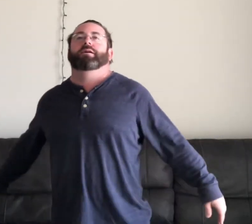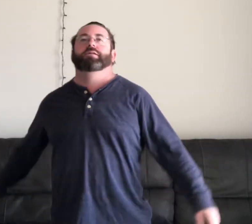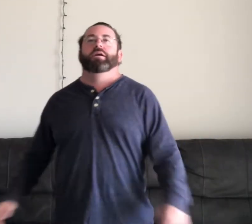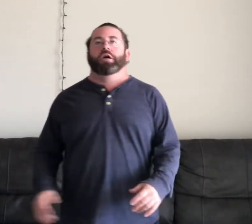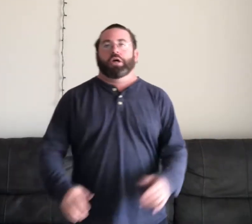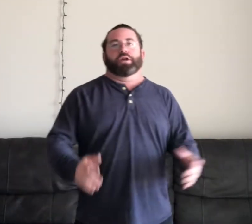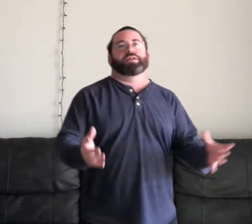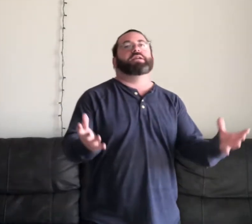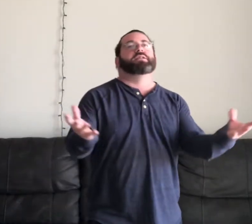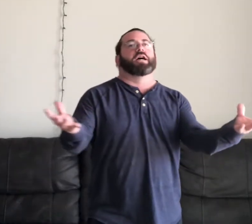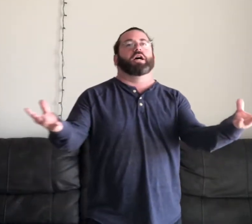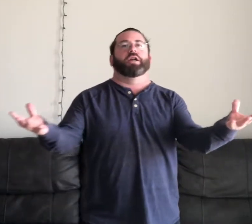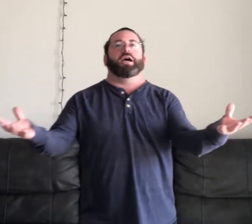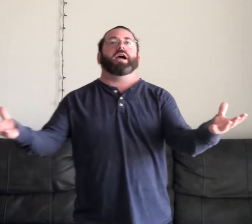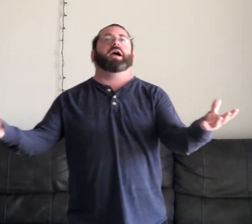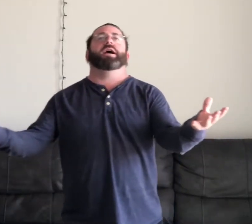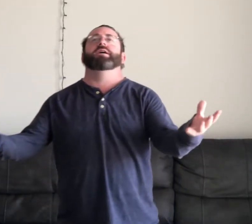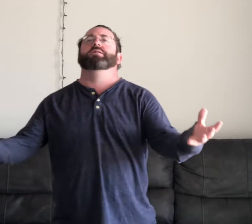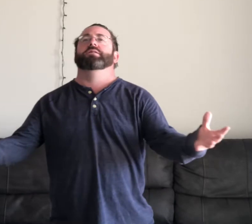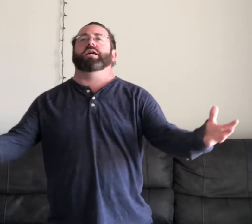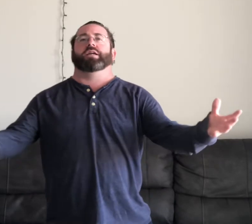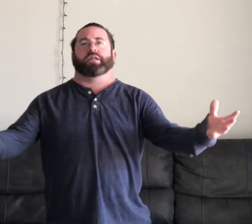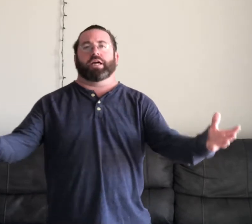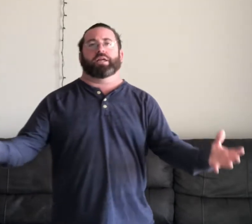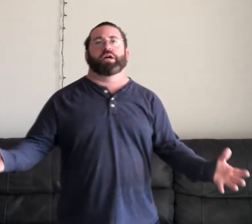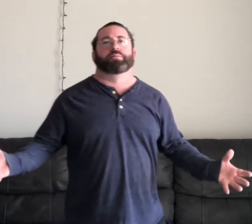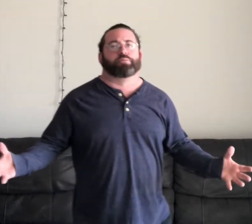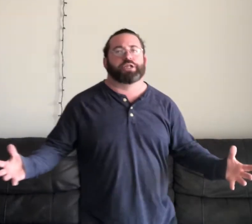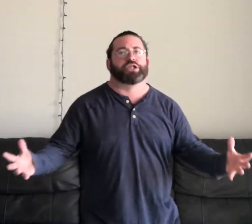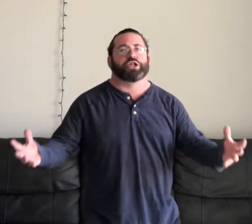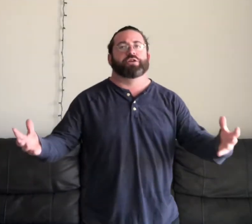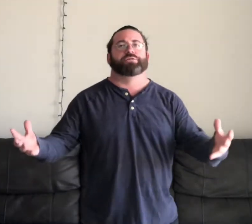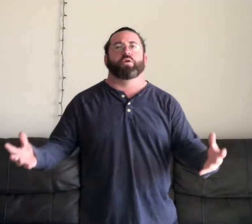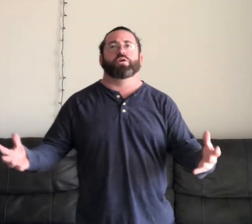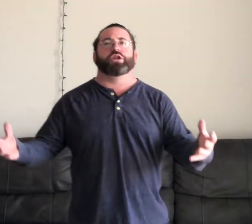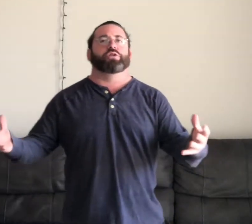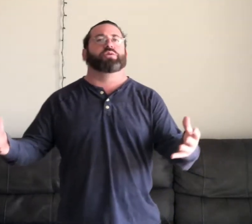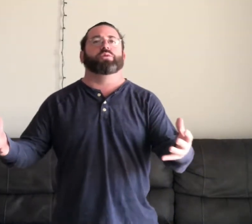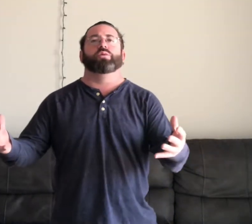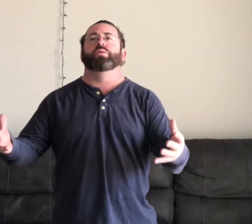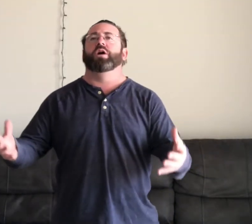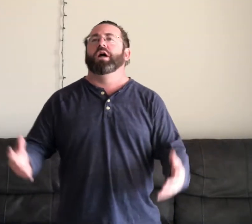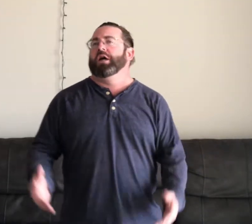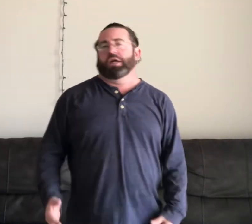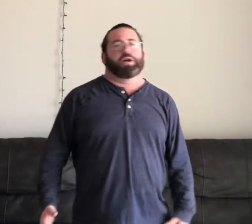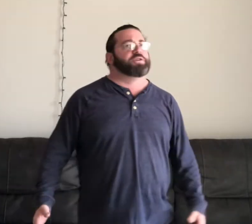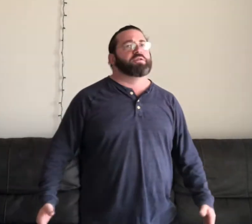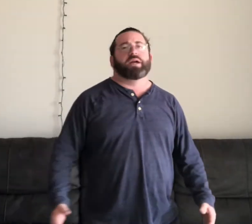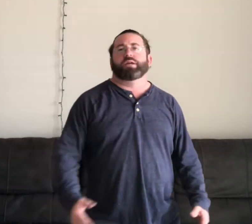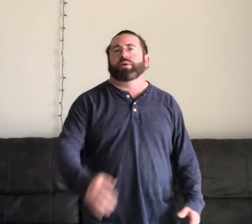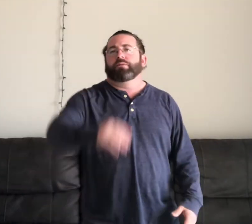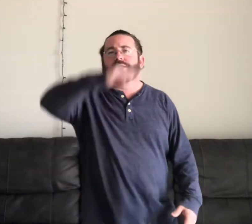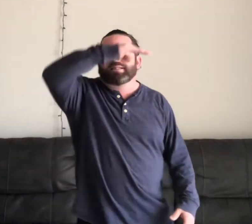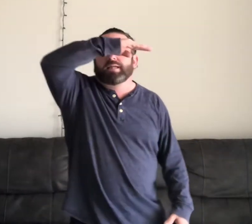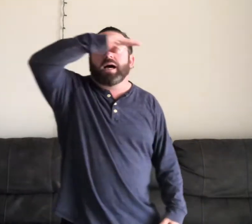These are the hands that can't help reaching for you if you're anywhere inside.